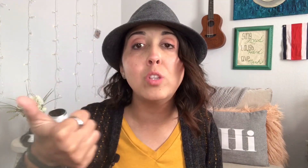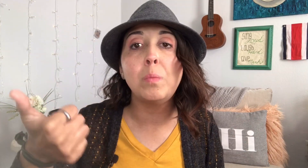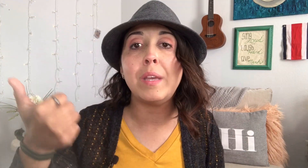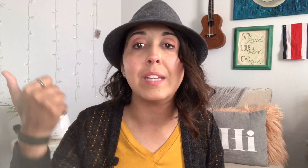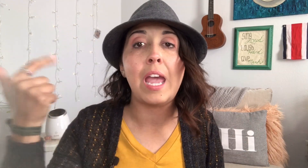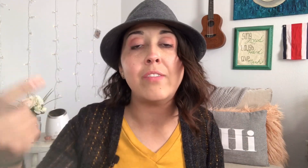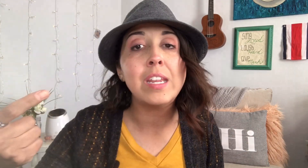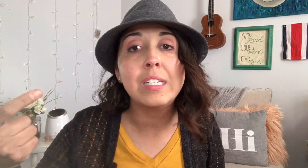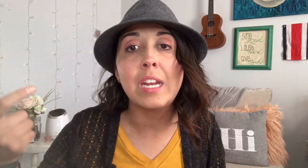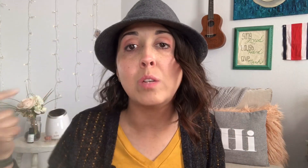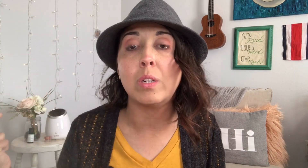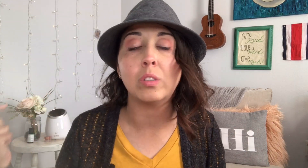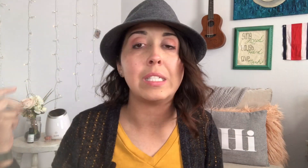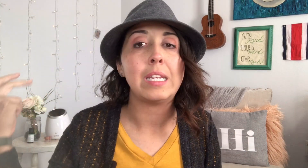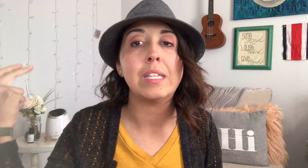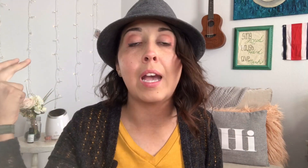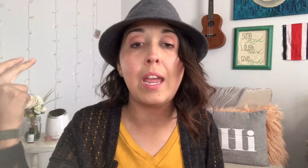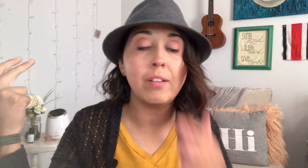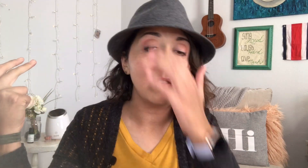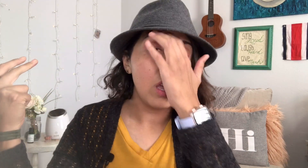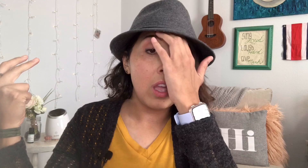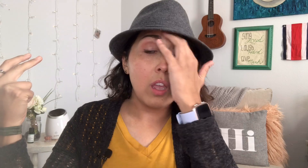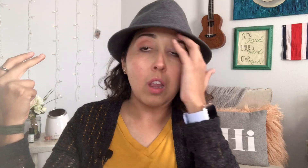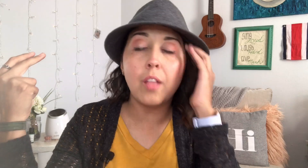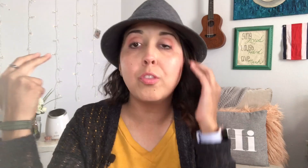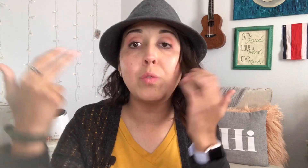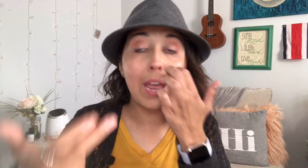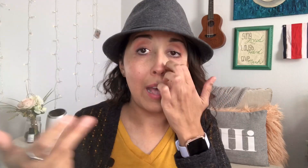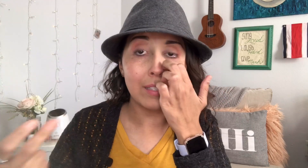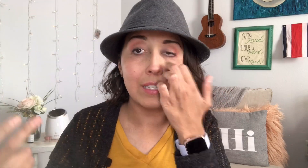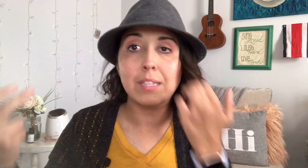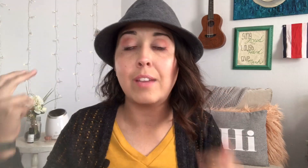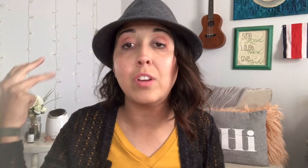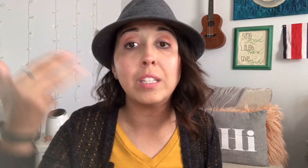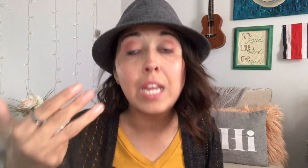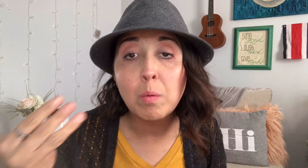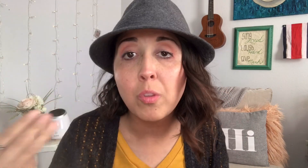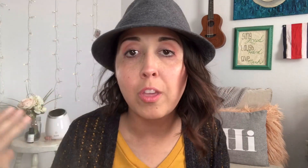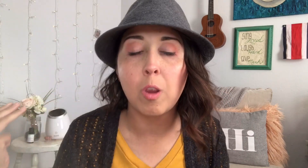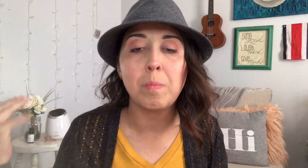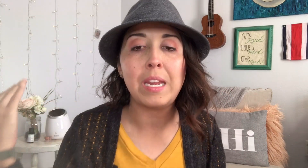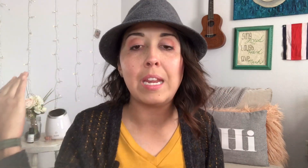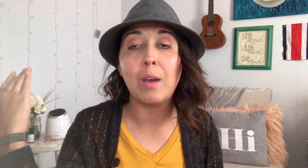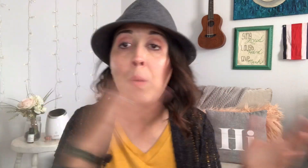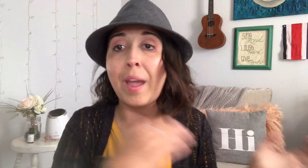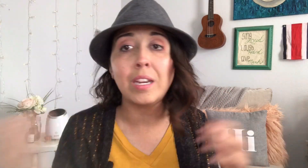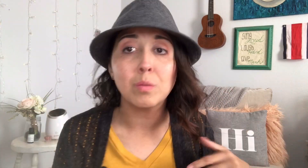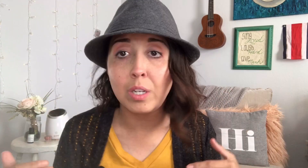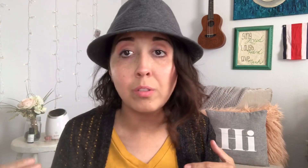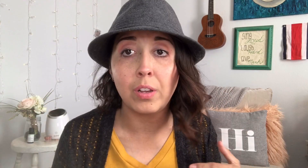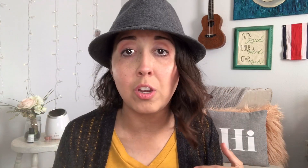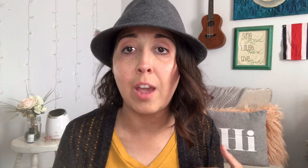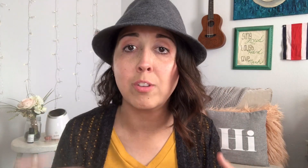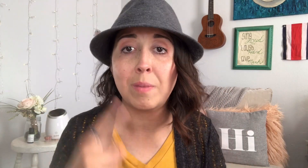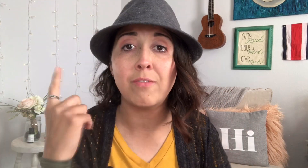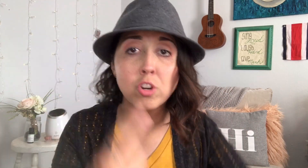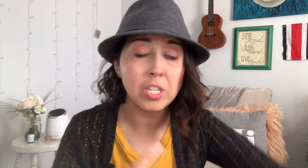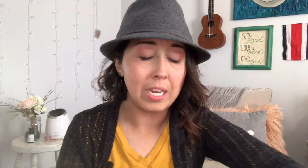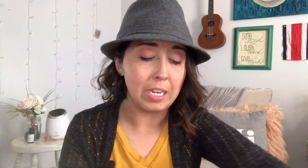lupus I have in stage renal disease I have gone through dialysis I've done chemotherapy I went back into renal failure after my first kidney